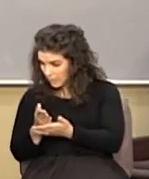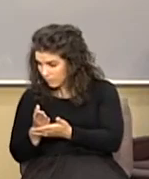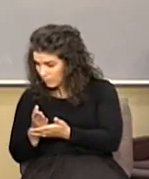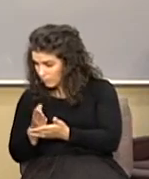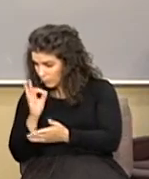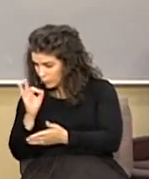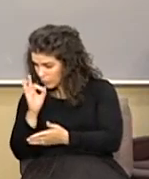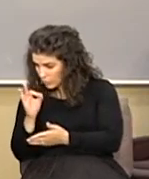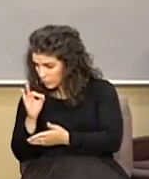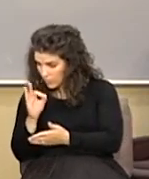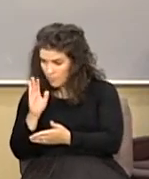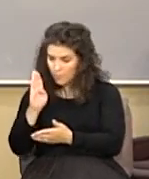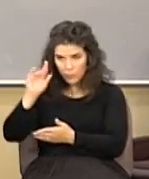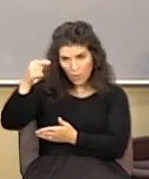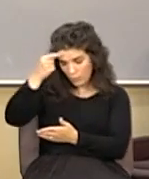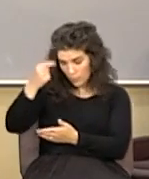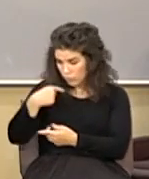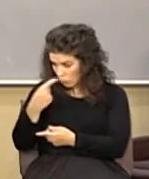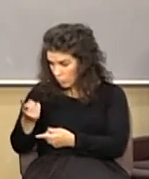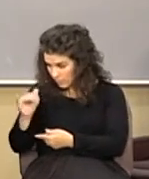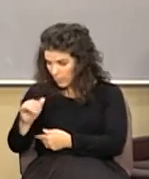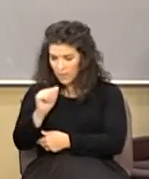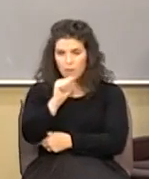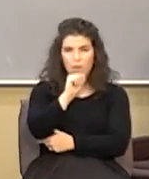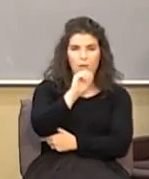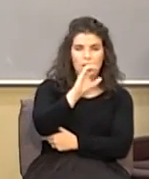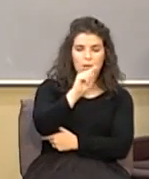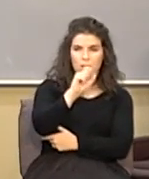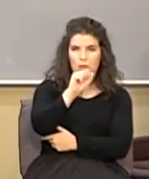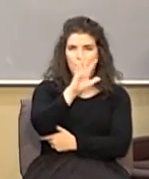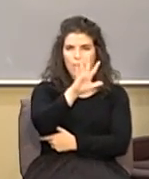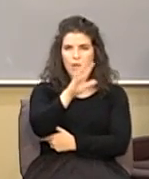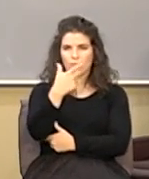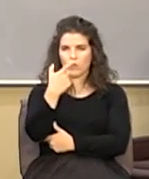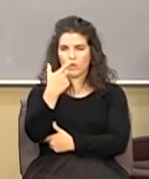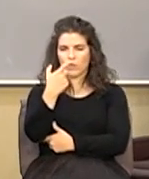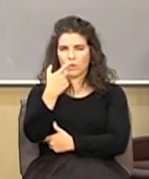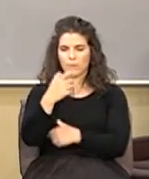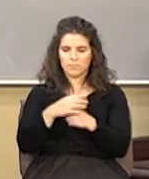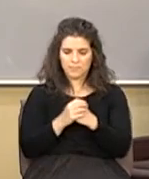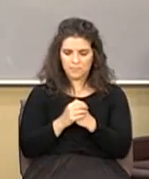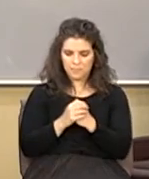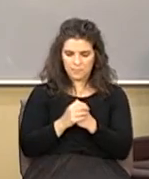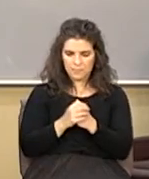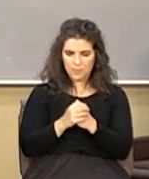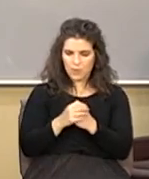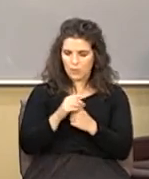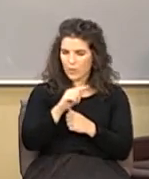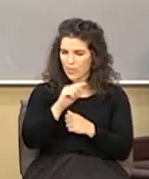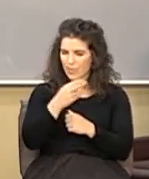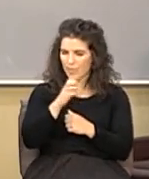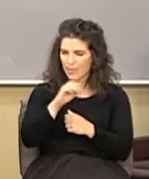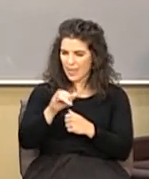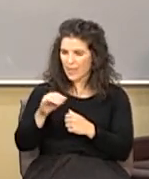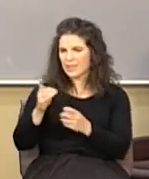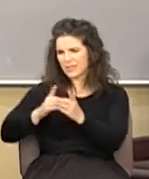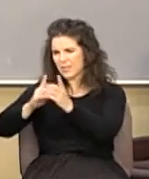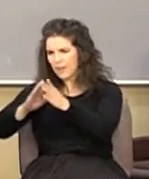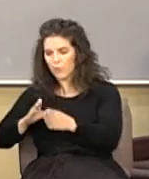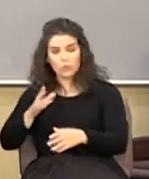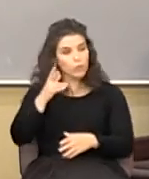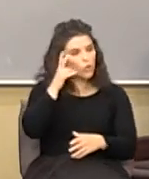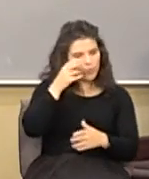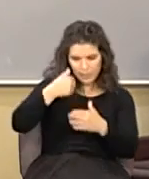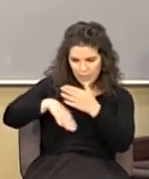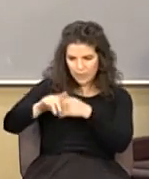government of their nation, in Acts 5 verse number 21, when they, talking about the disciples, heard that that they entered into